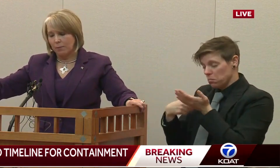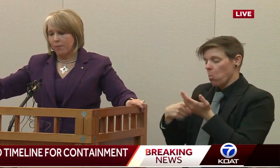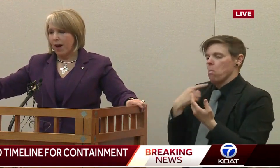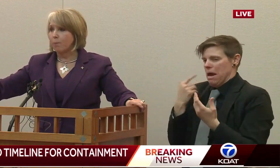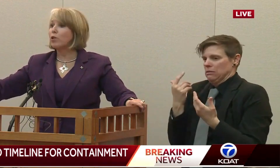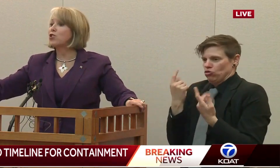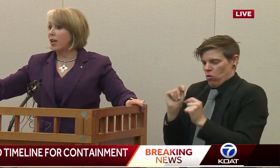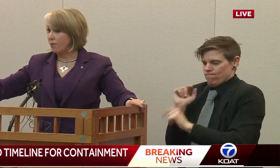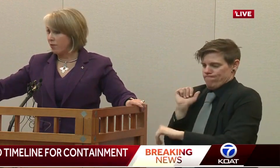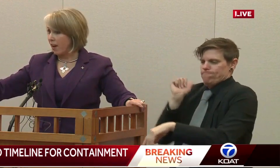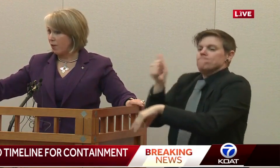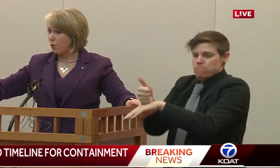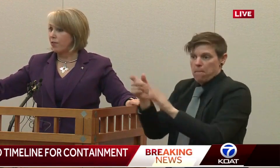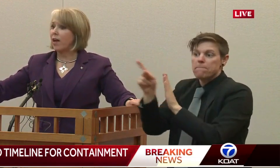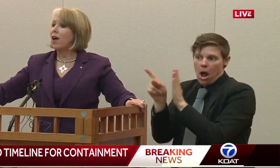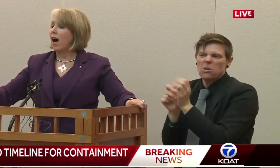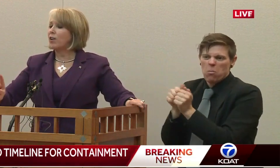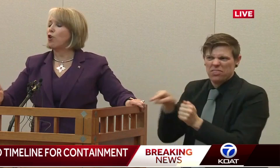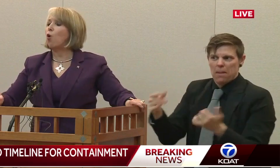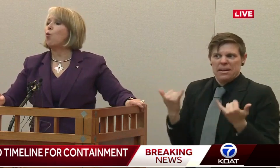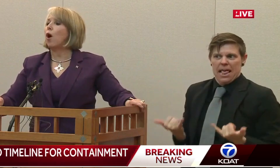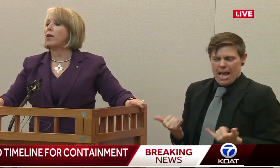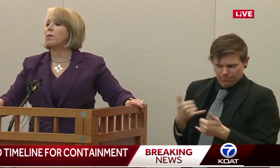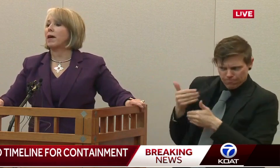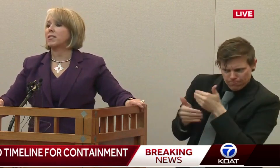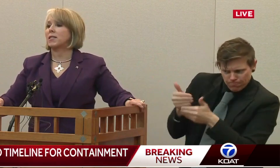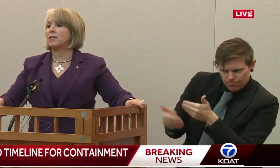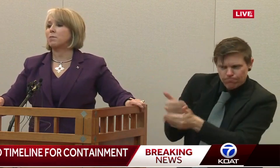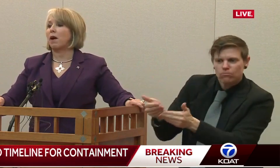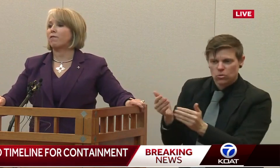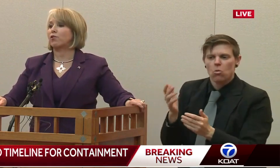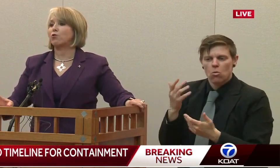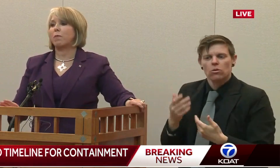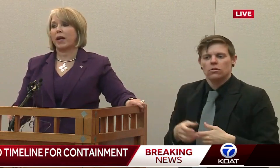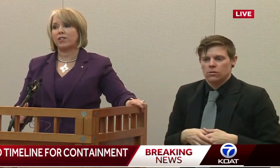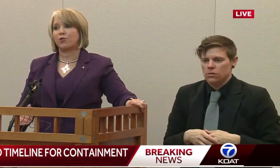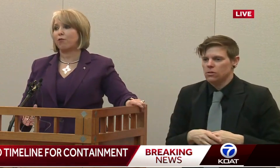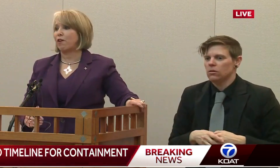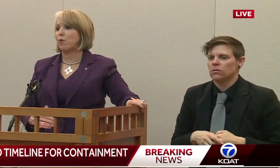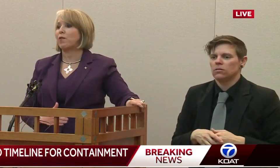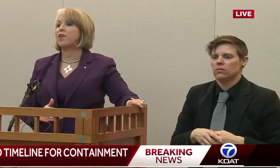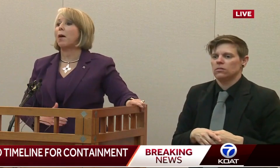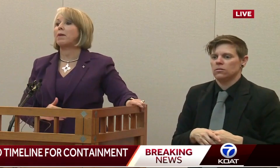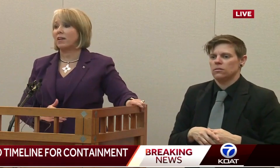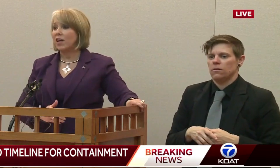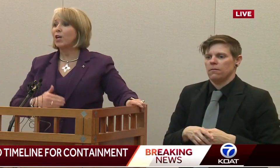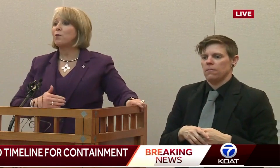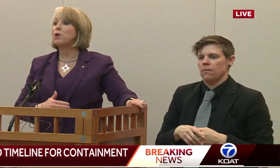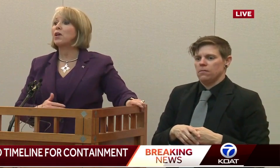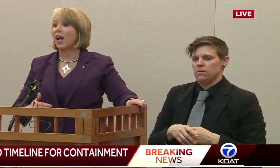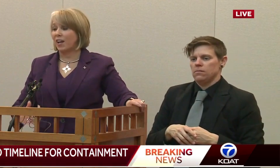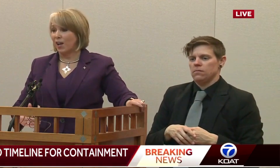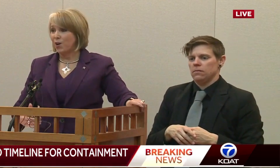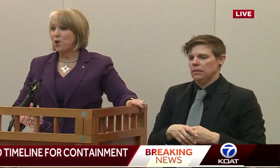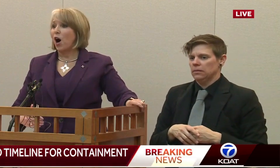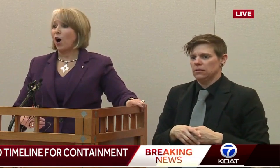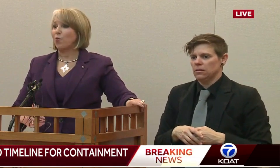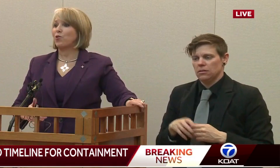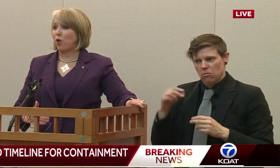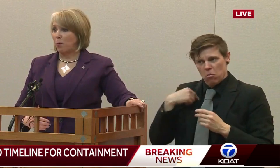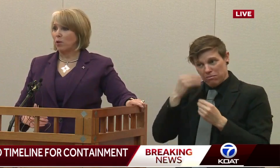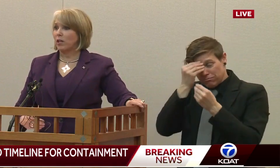I appreciate that they are doing that. I don't want New Mexicans, by virtue of my answer, to think that we've not been communicating